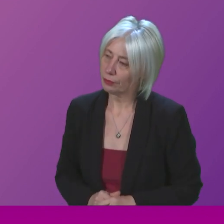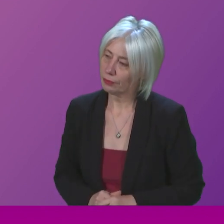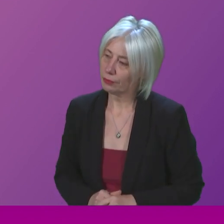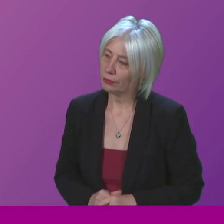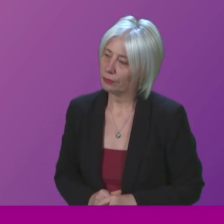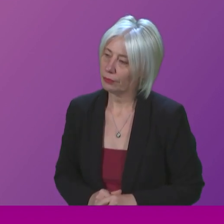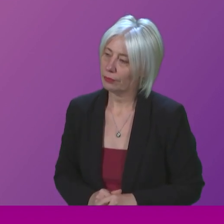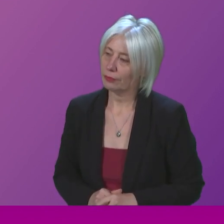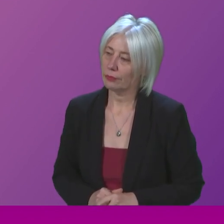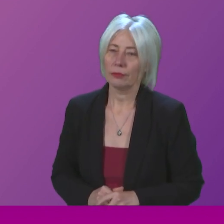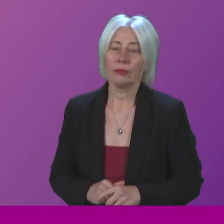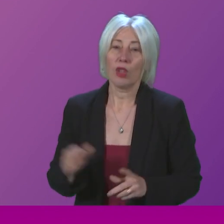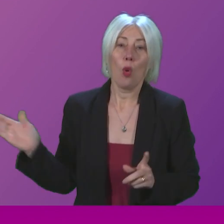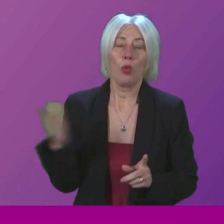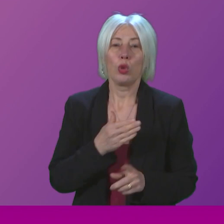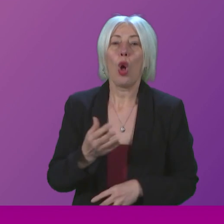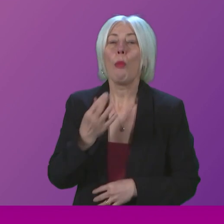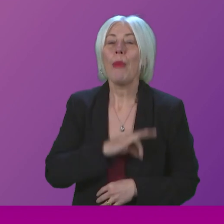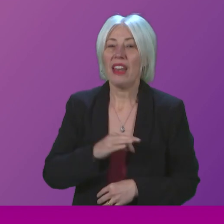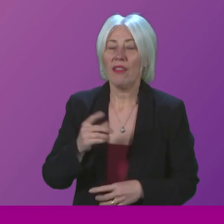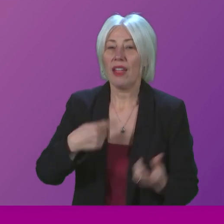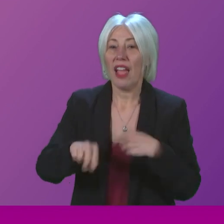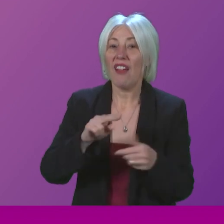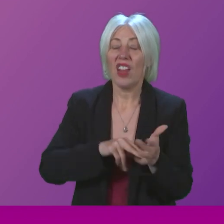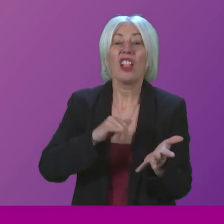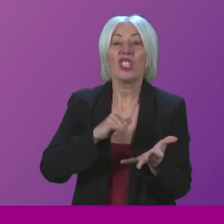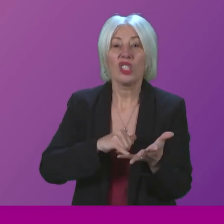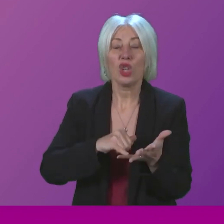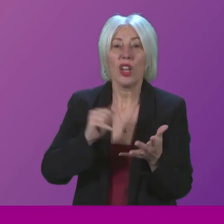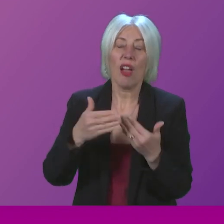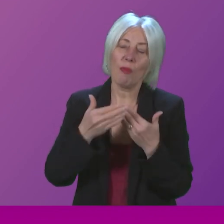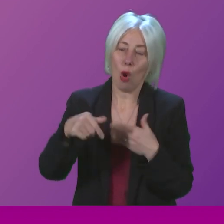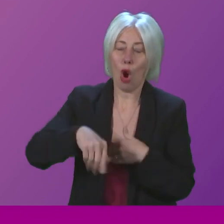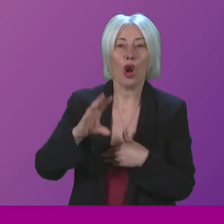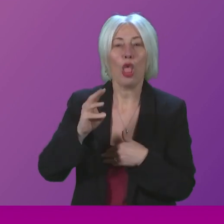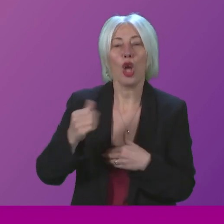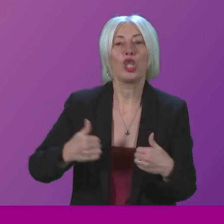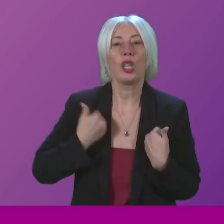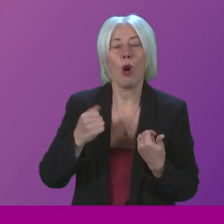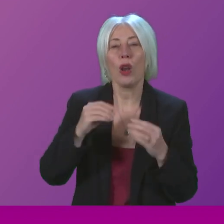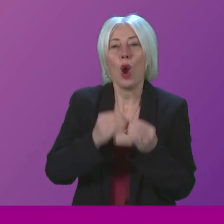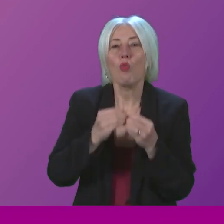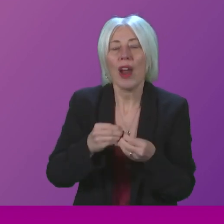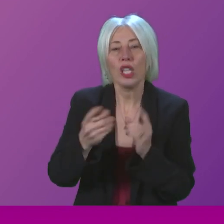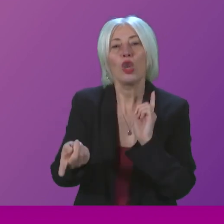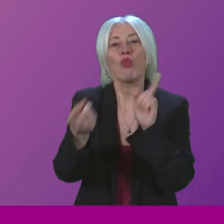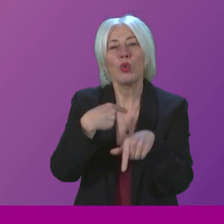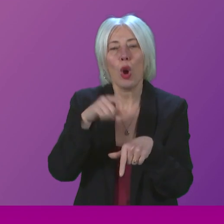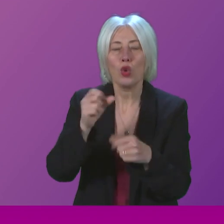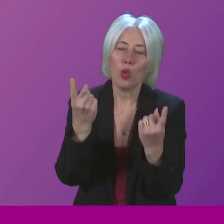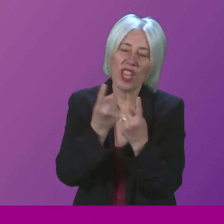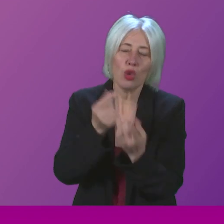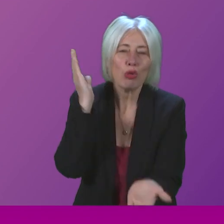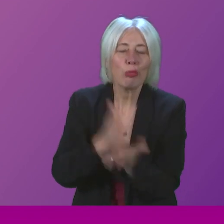We would all really benefit across Scotland if Nicola Sturgeon spent more of a Thursday morning practising her responses to the issues that really